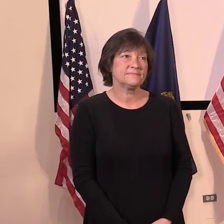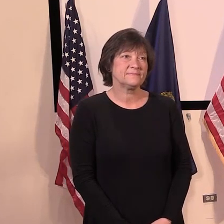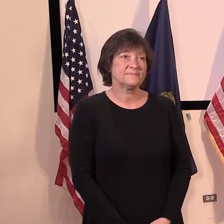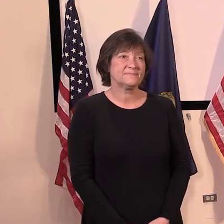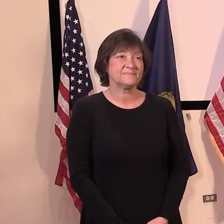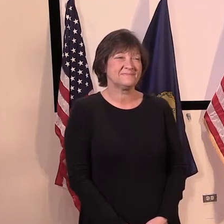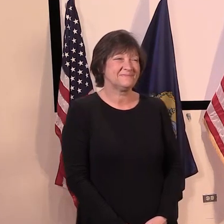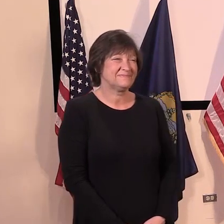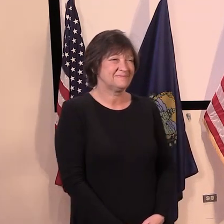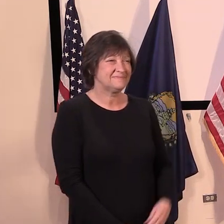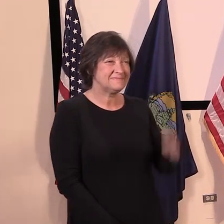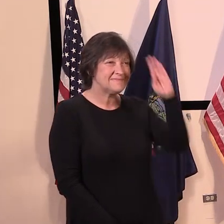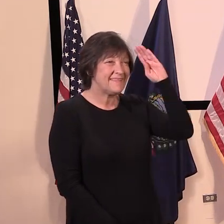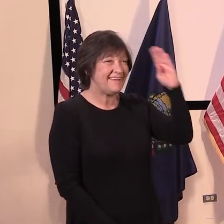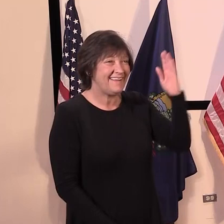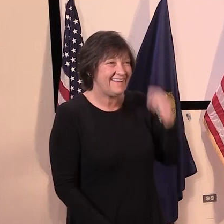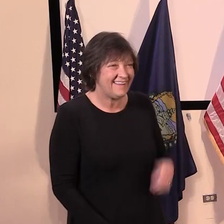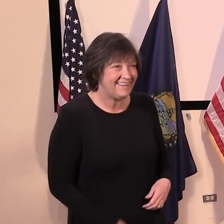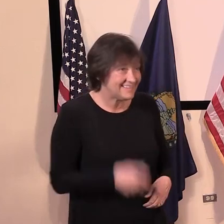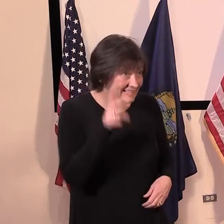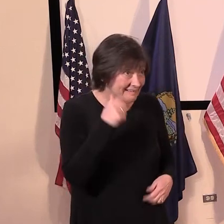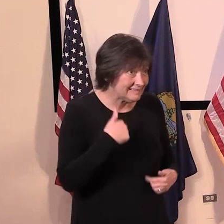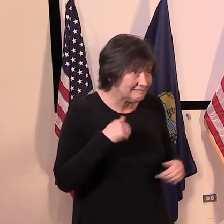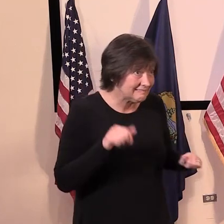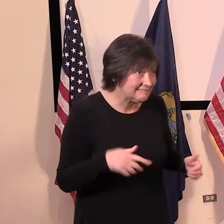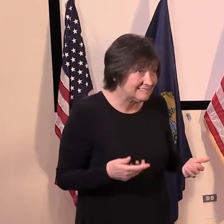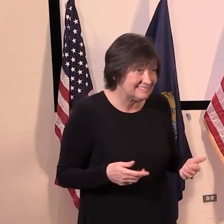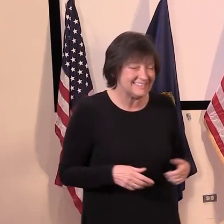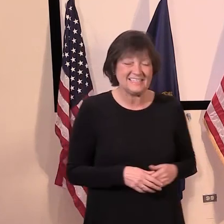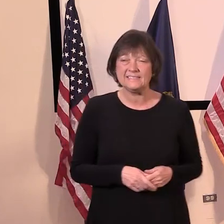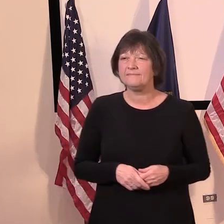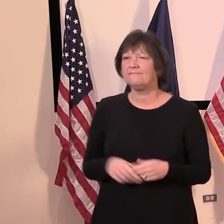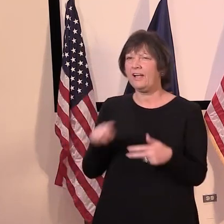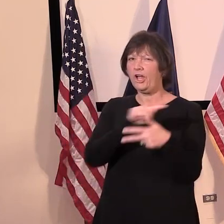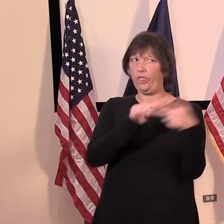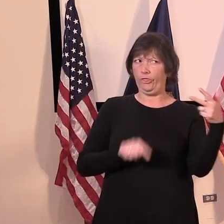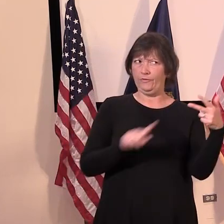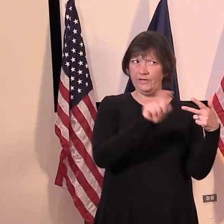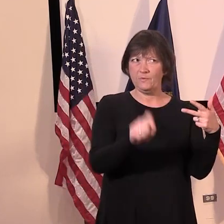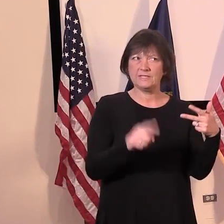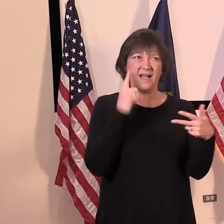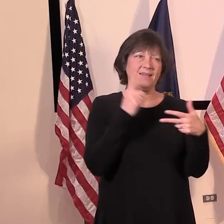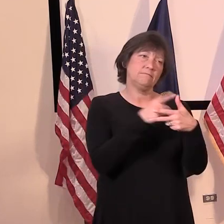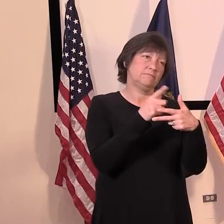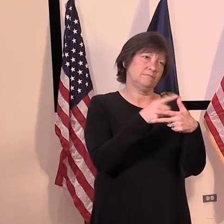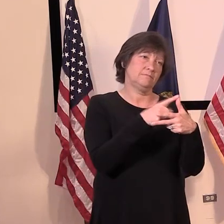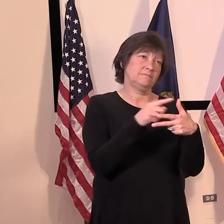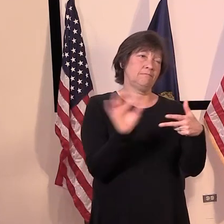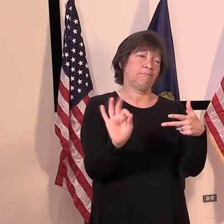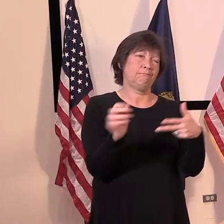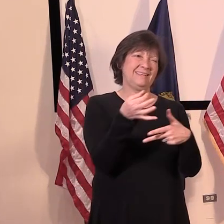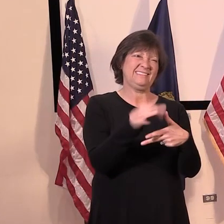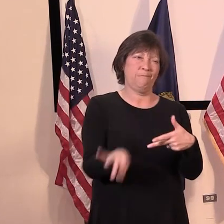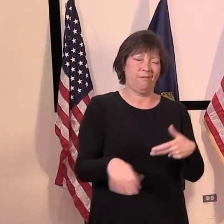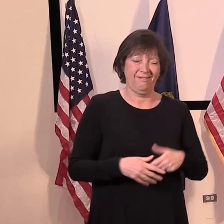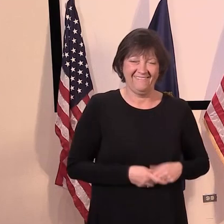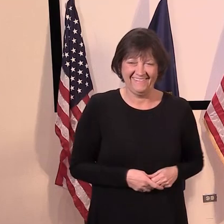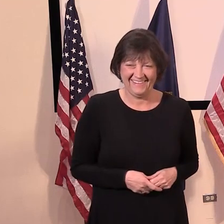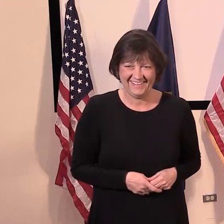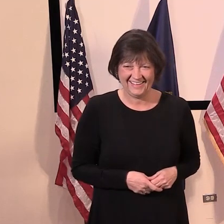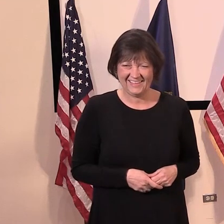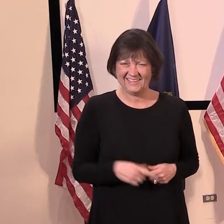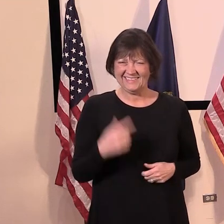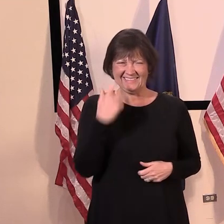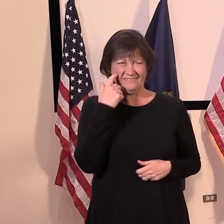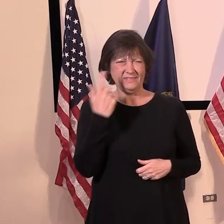Okay, I'm no longer muted. I have a three questions. But I think the first one is really simple. A few minutes ago, one of